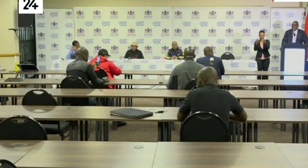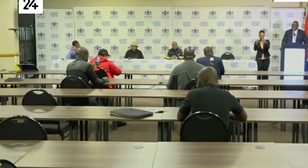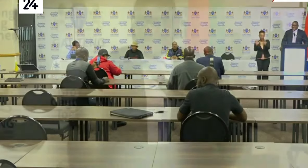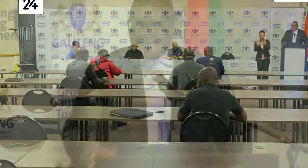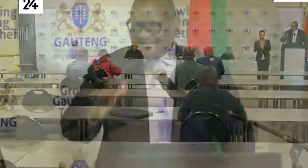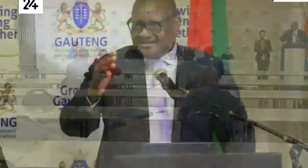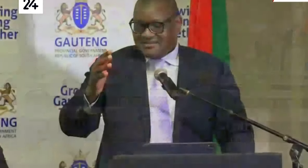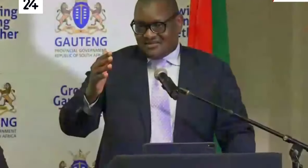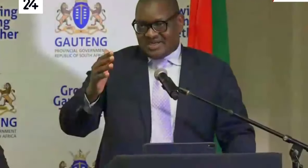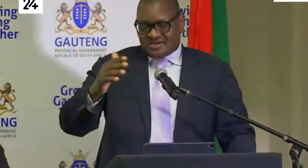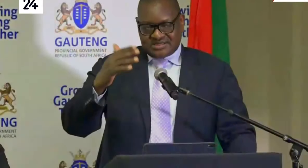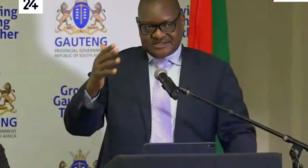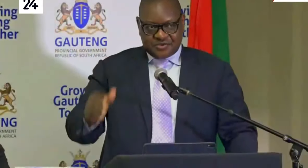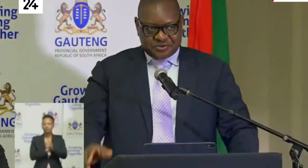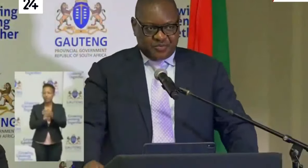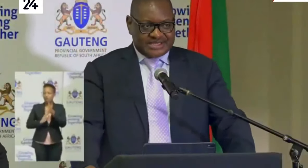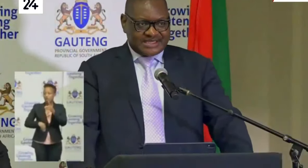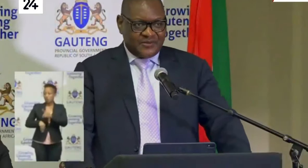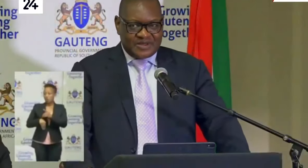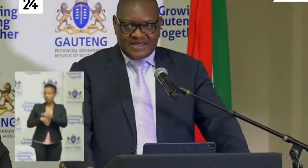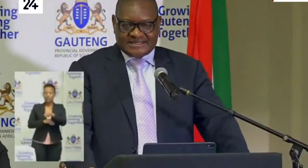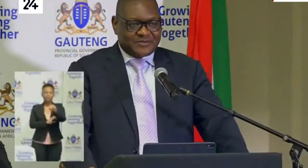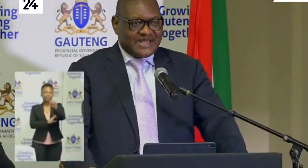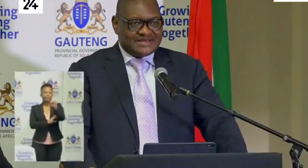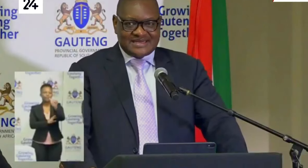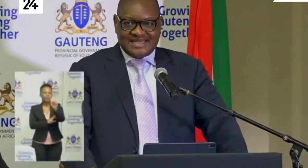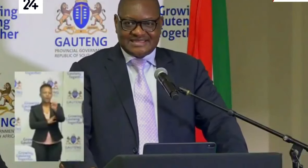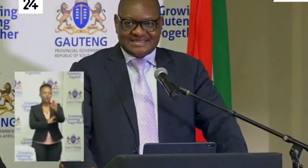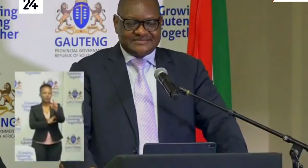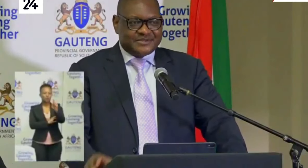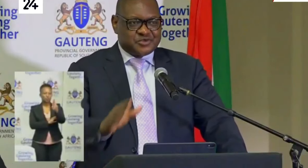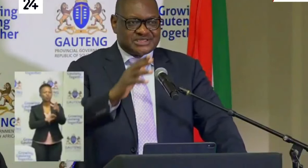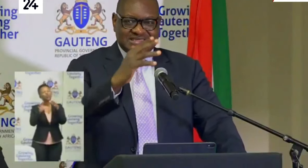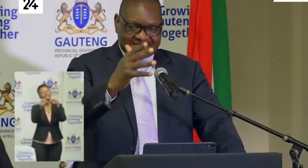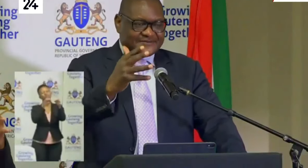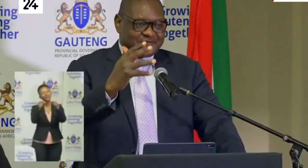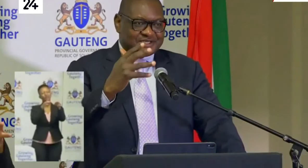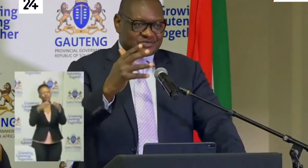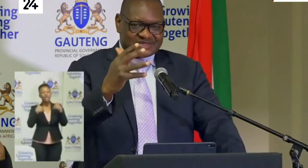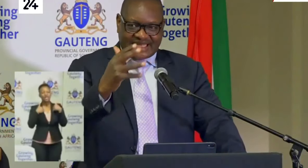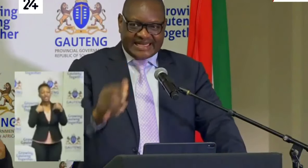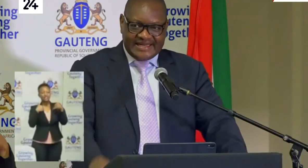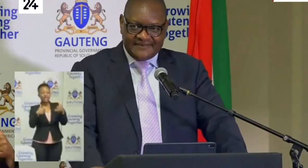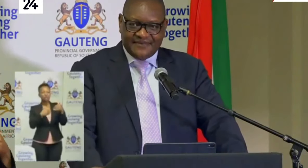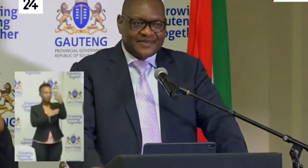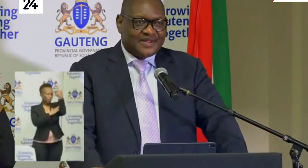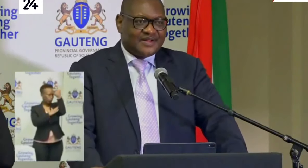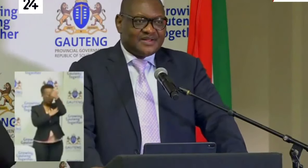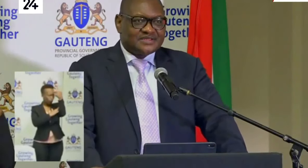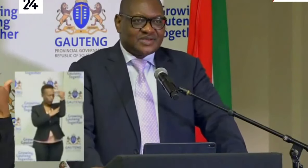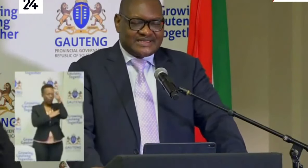Again, when Dr. Masuku speaks, he will explain the relationship between starting first with screening